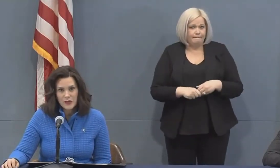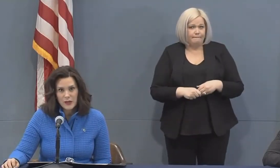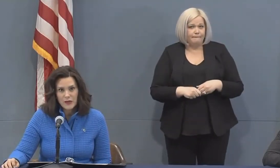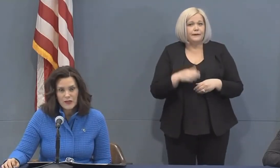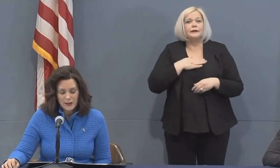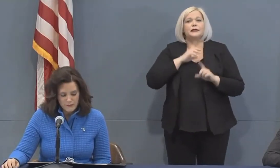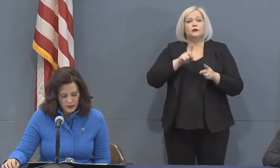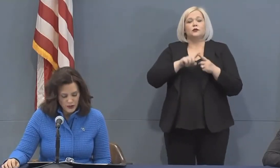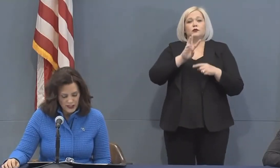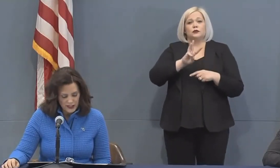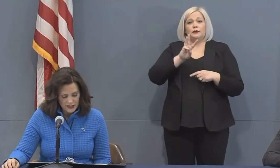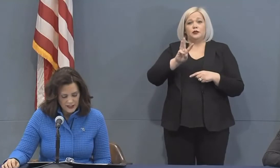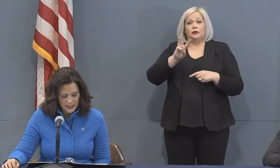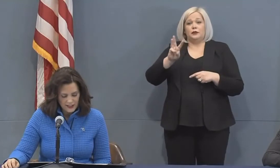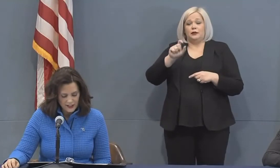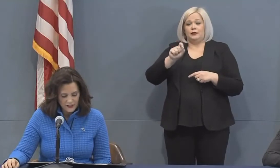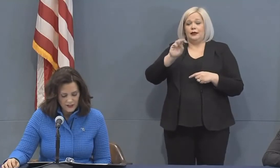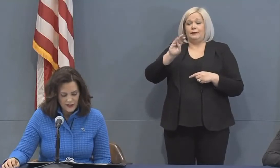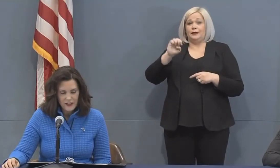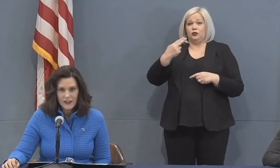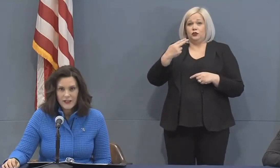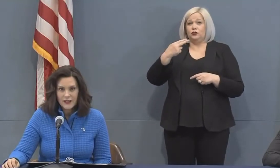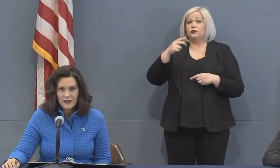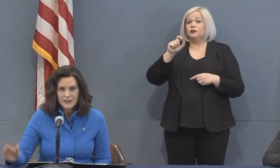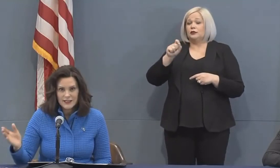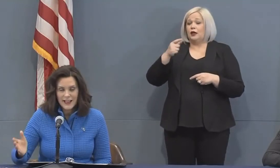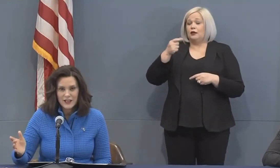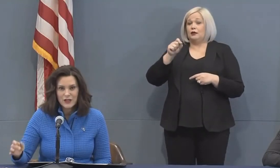www.michigan.gov